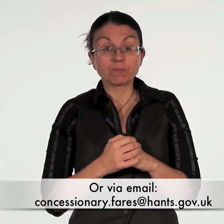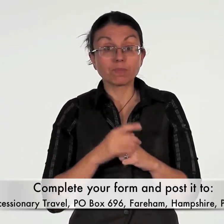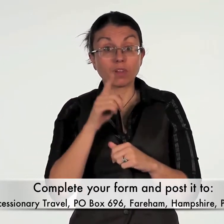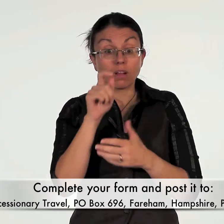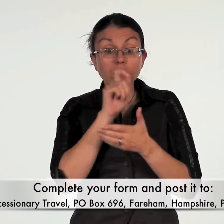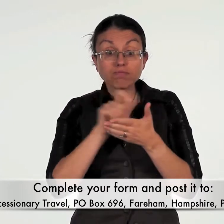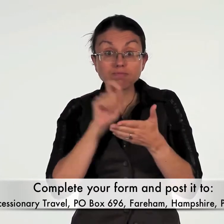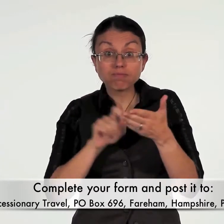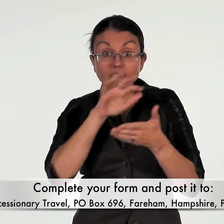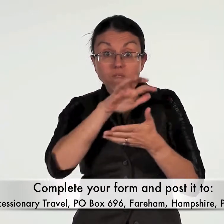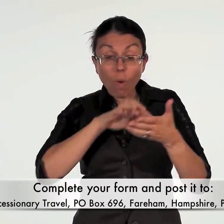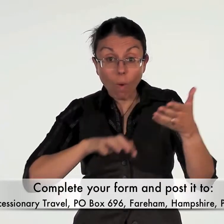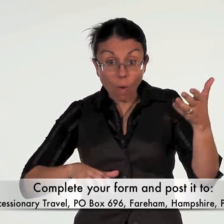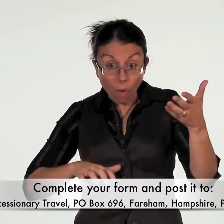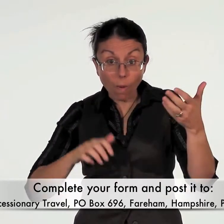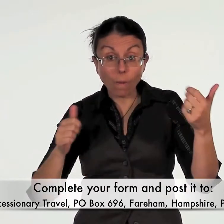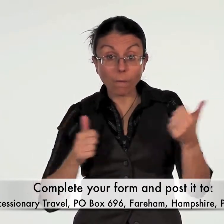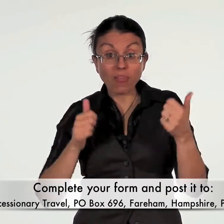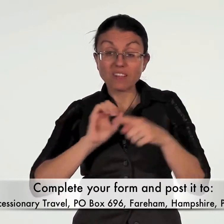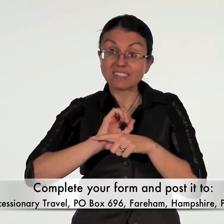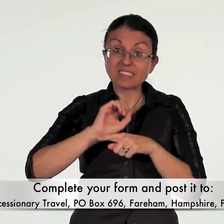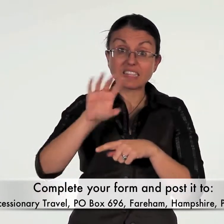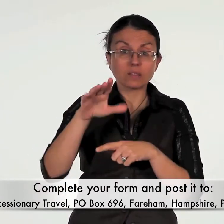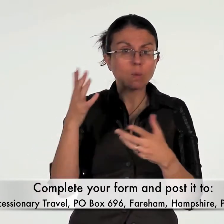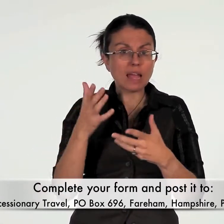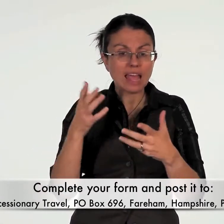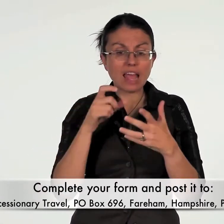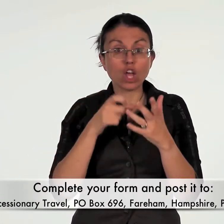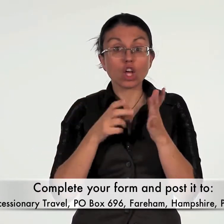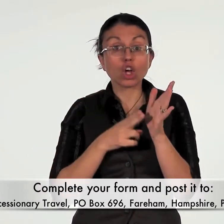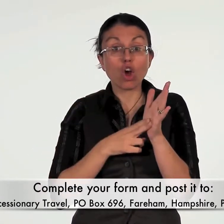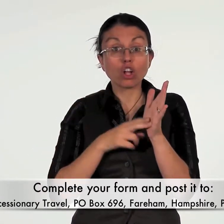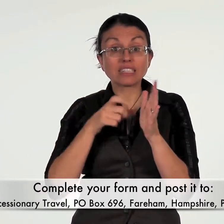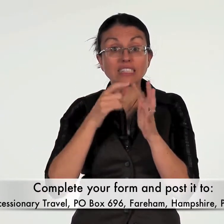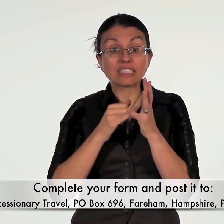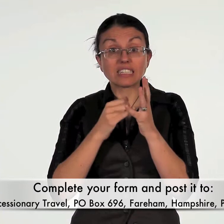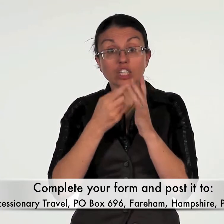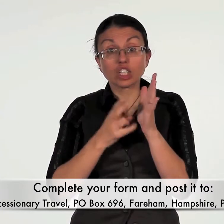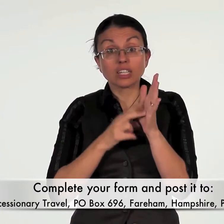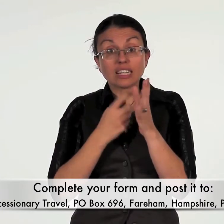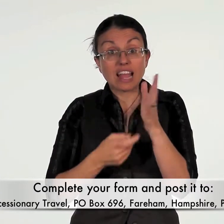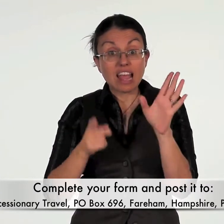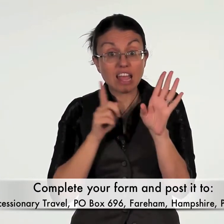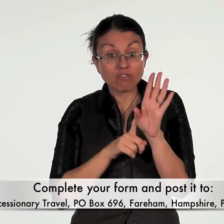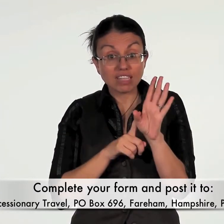complete your form and post it to concessionary travel P.O. Box